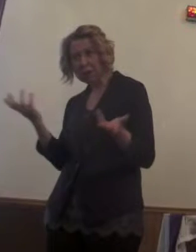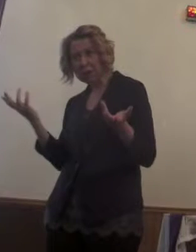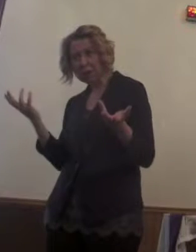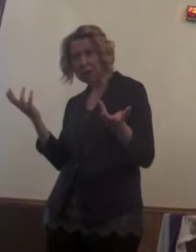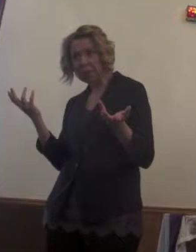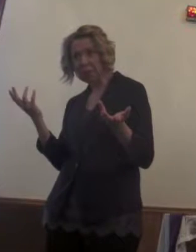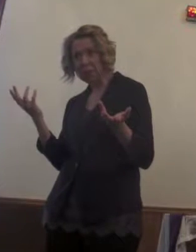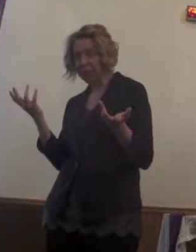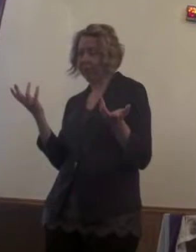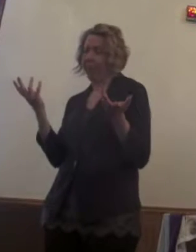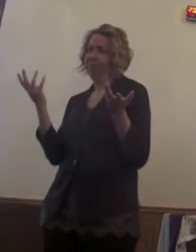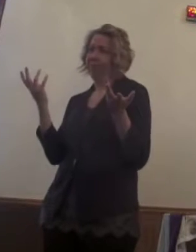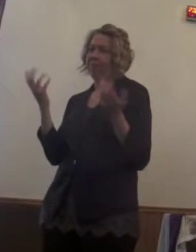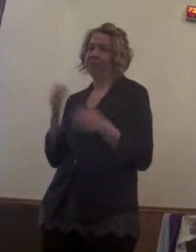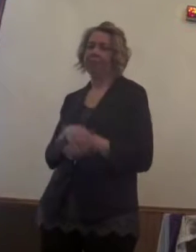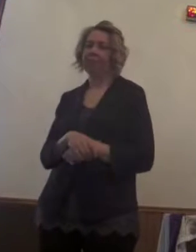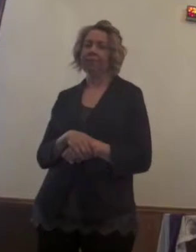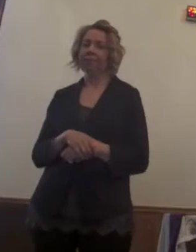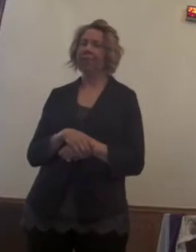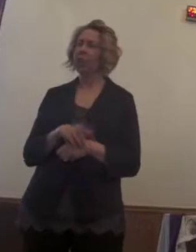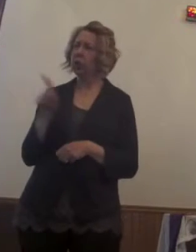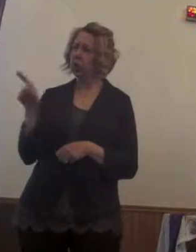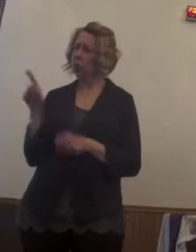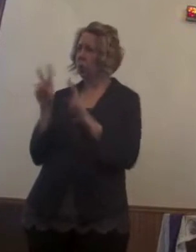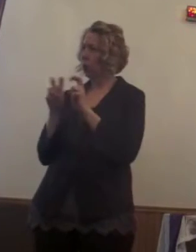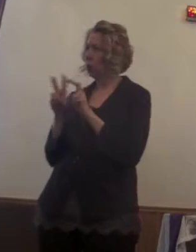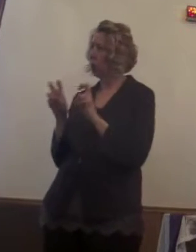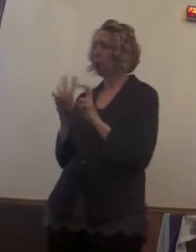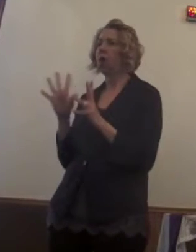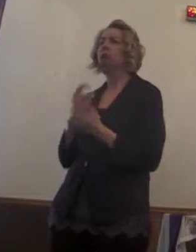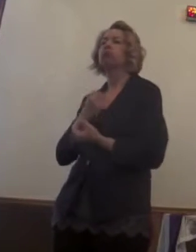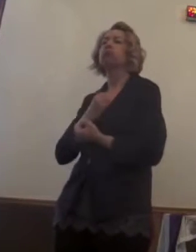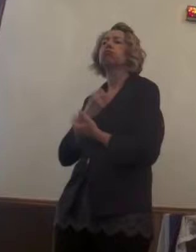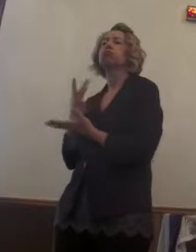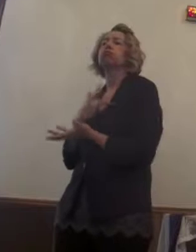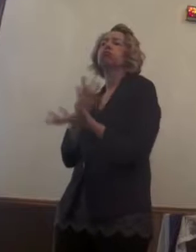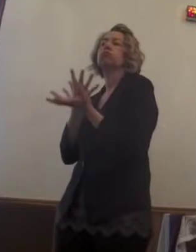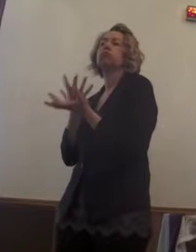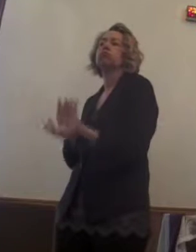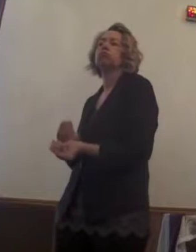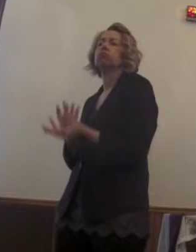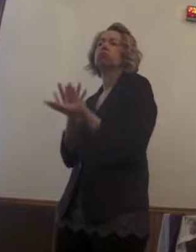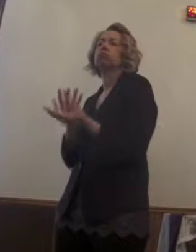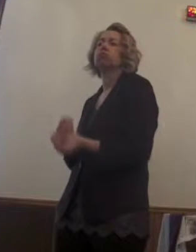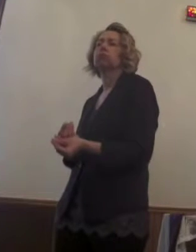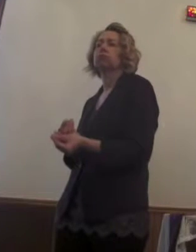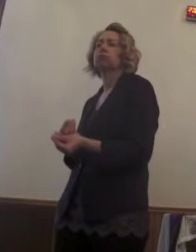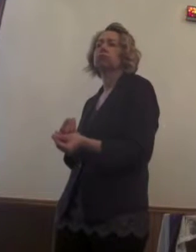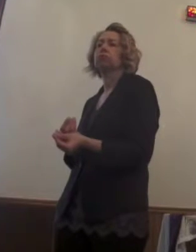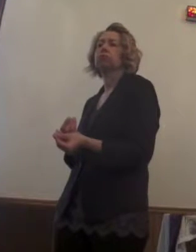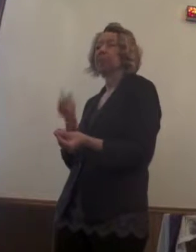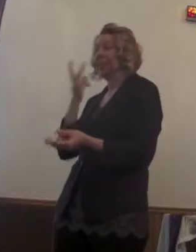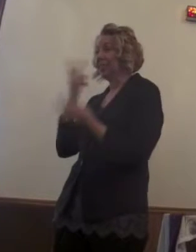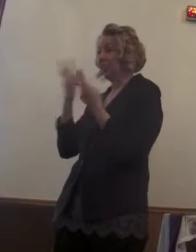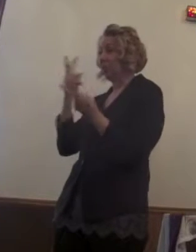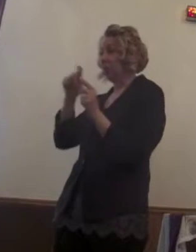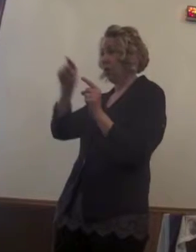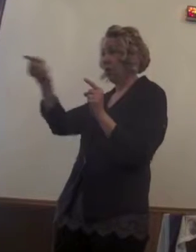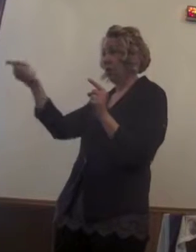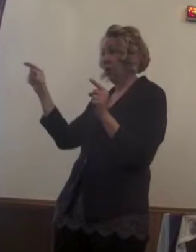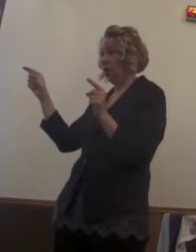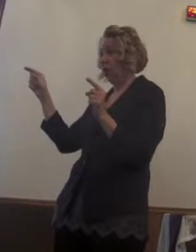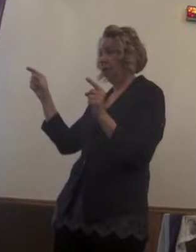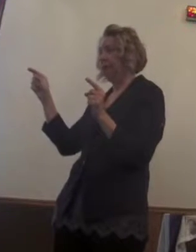But I think if you look at it more carefully, he was expressing sorrow because of his humility.